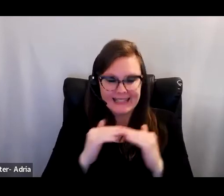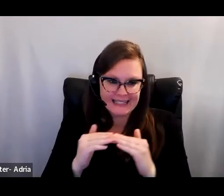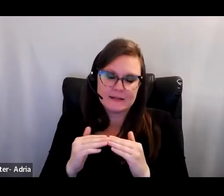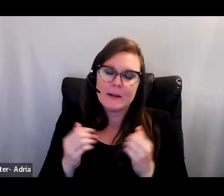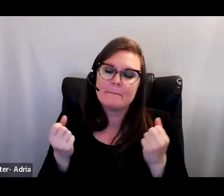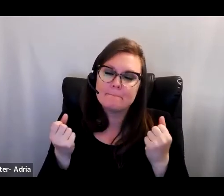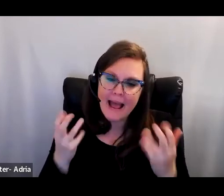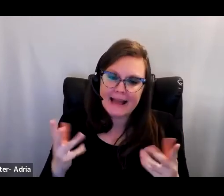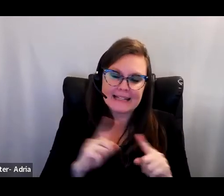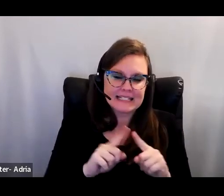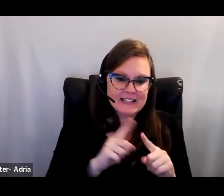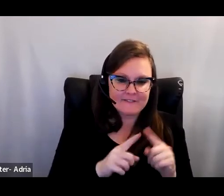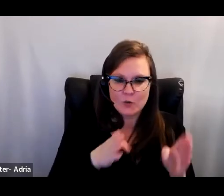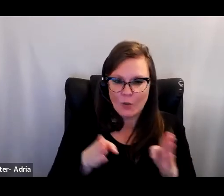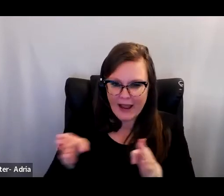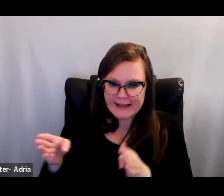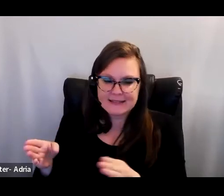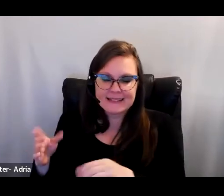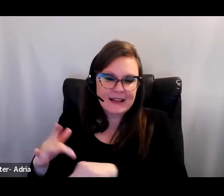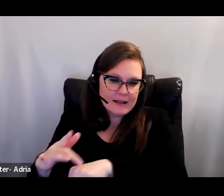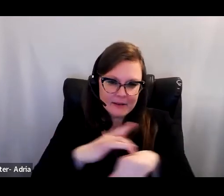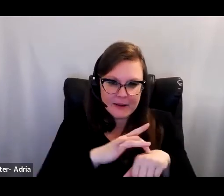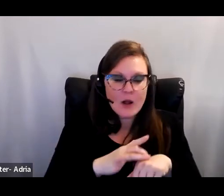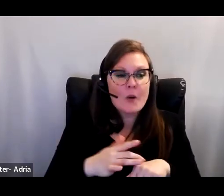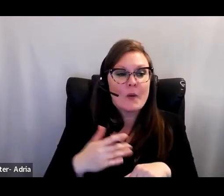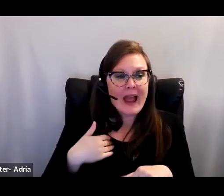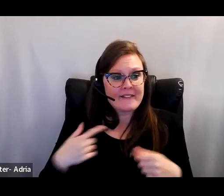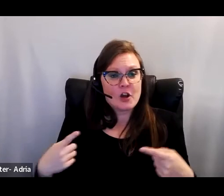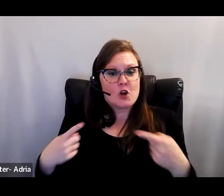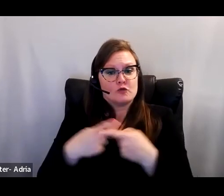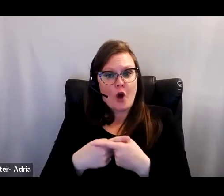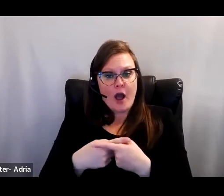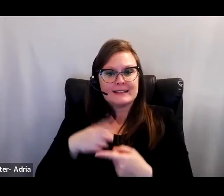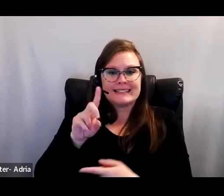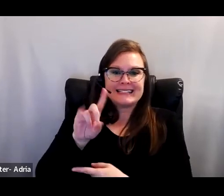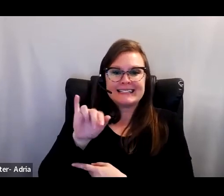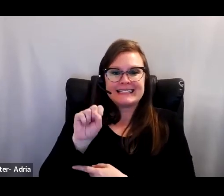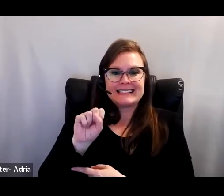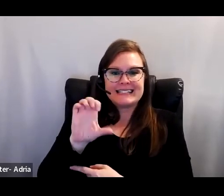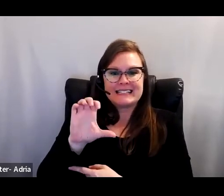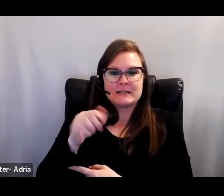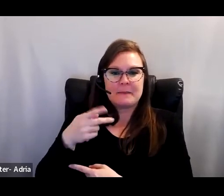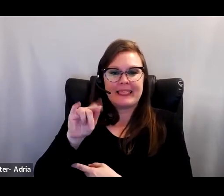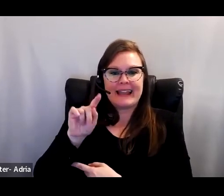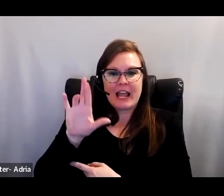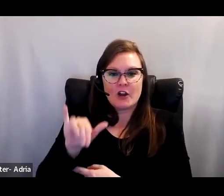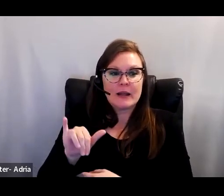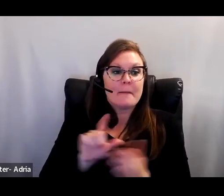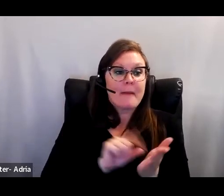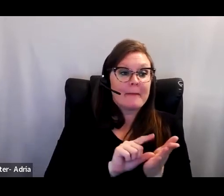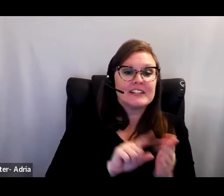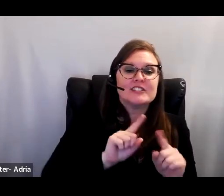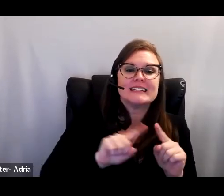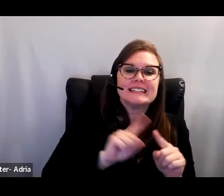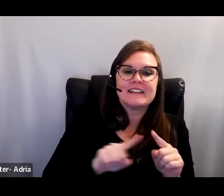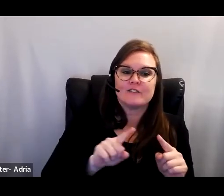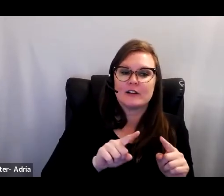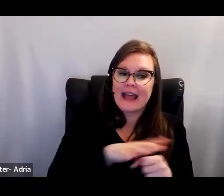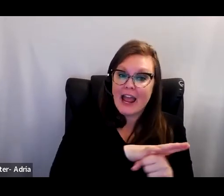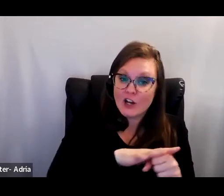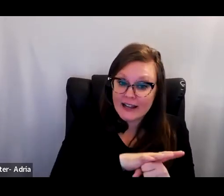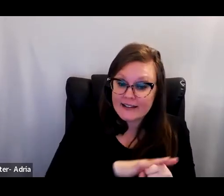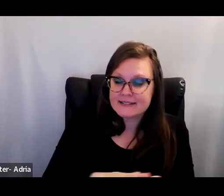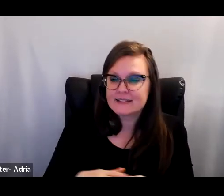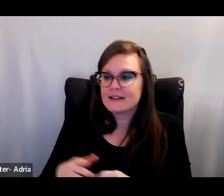Yet, there are numerous challenges to cross disciplinary collaboration, including publishing in different venues, seeking funding from different